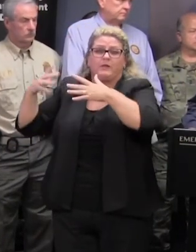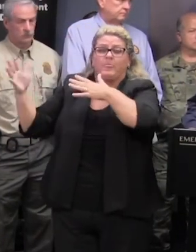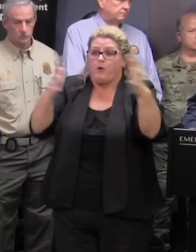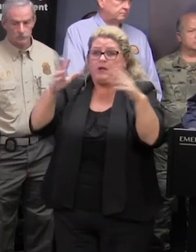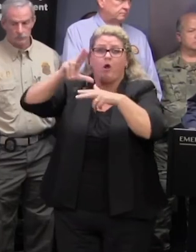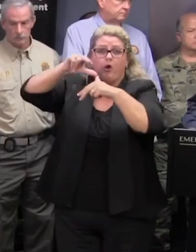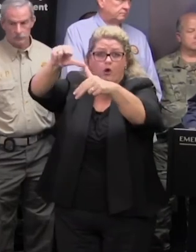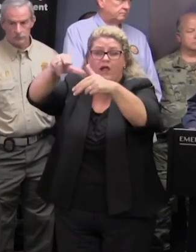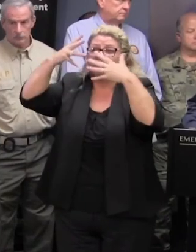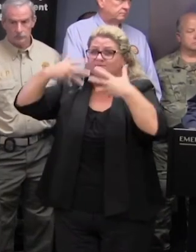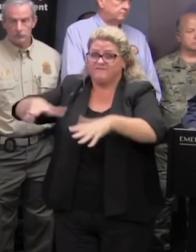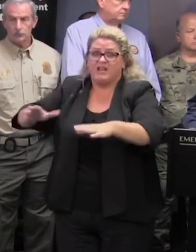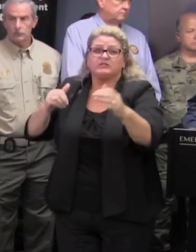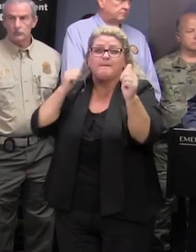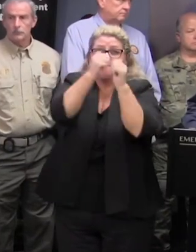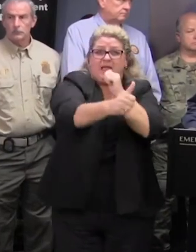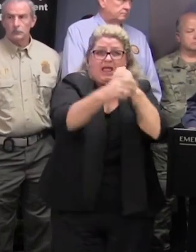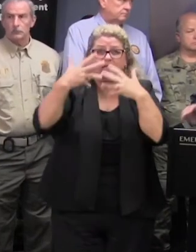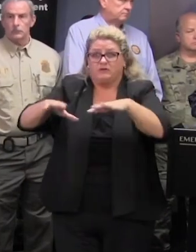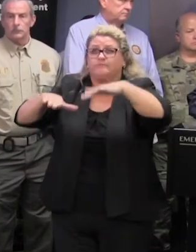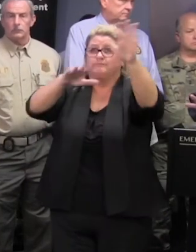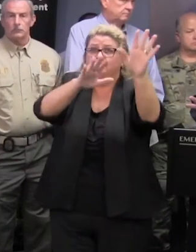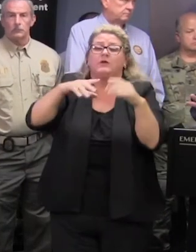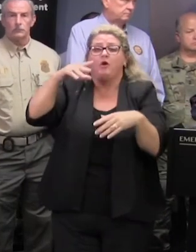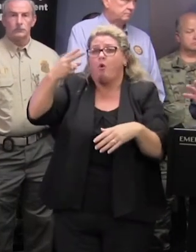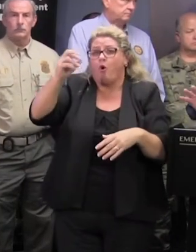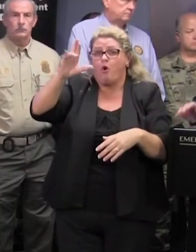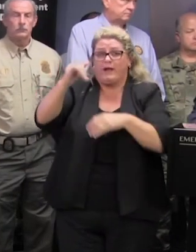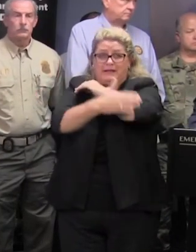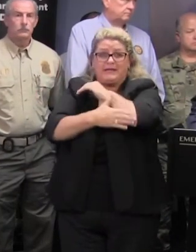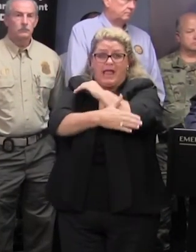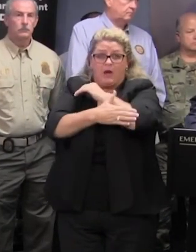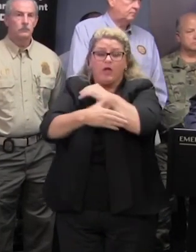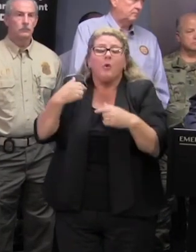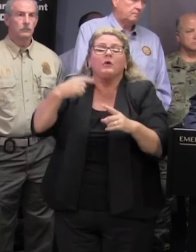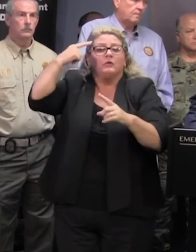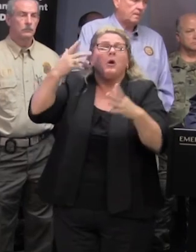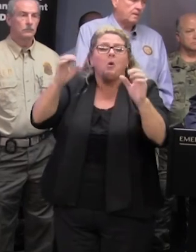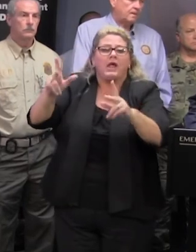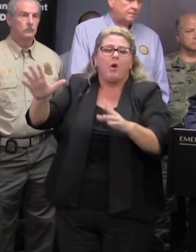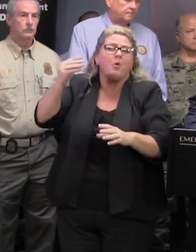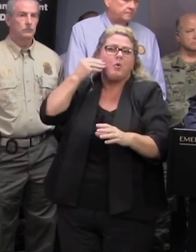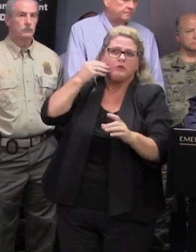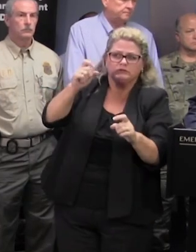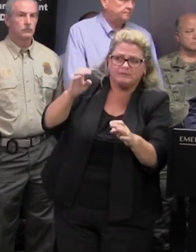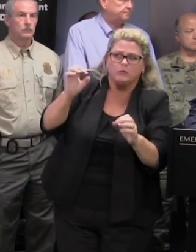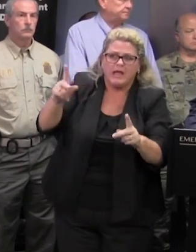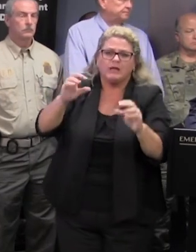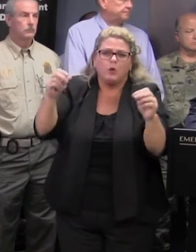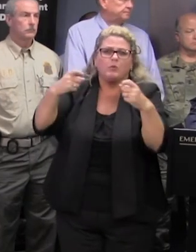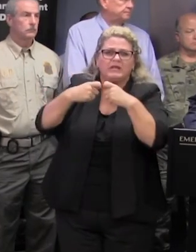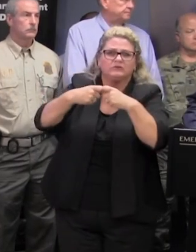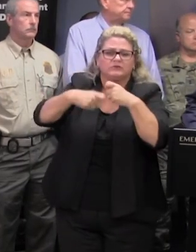the hurricane had passed we wanted people to but assuming their homes were undamaged and there were no live wires or uh